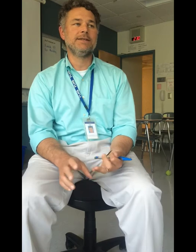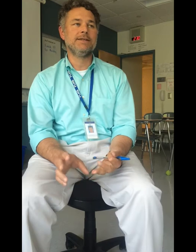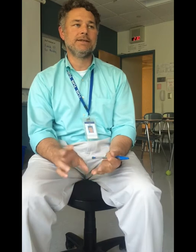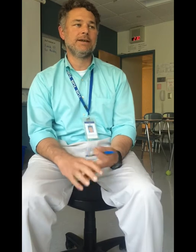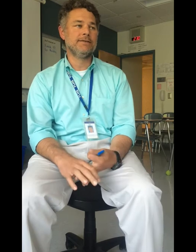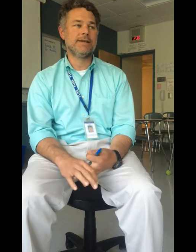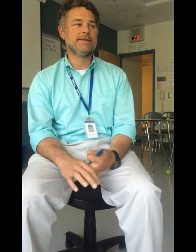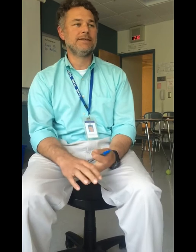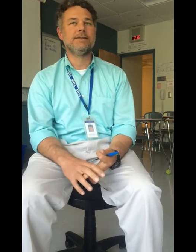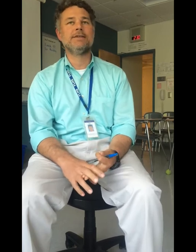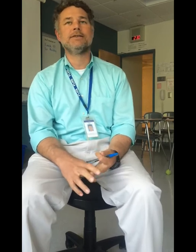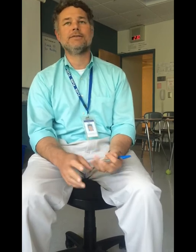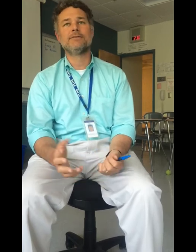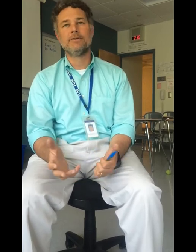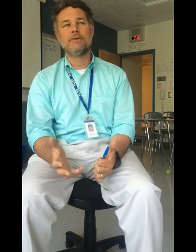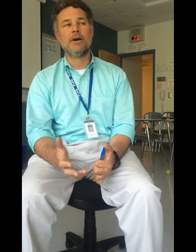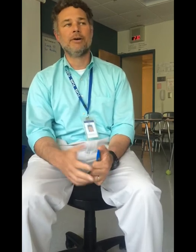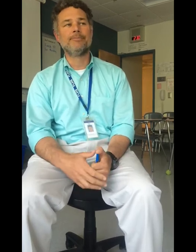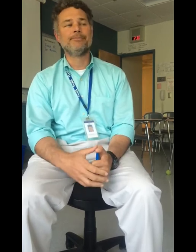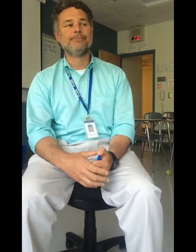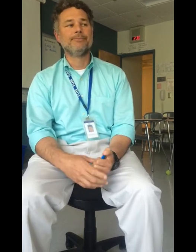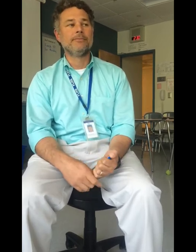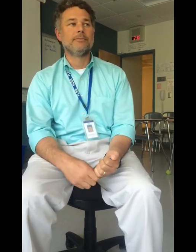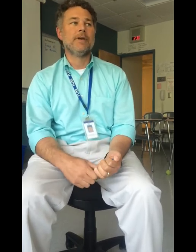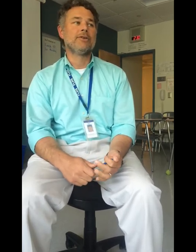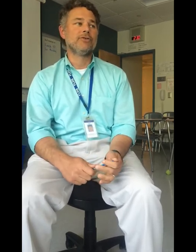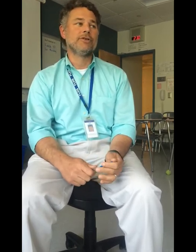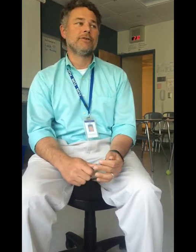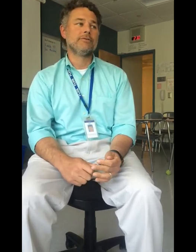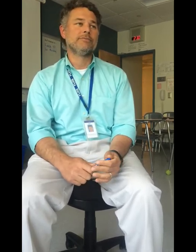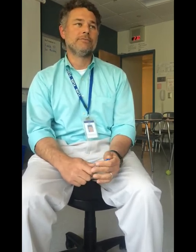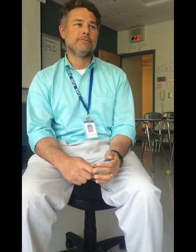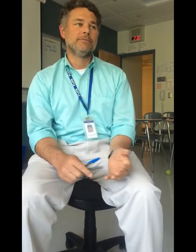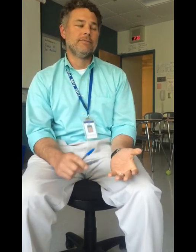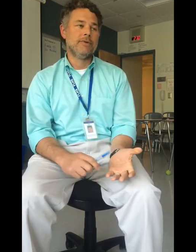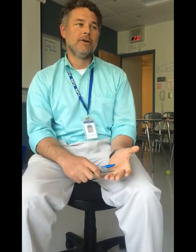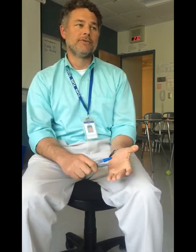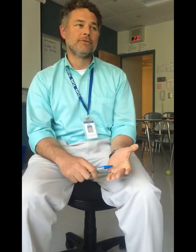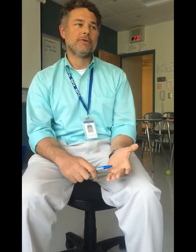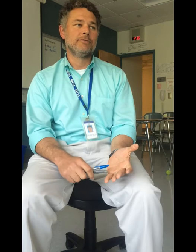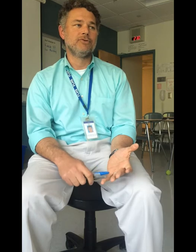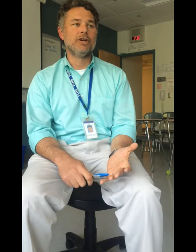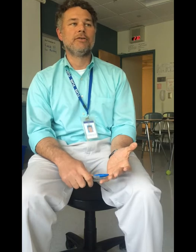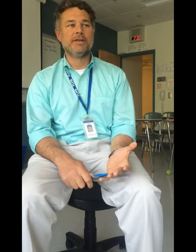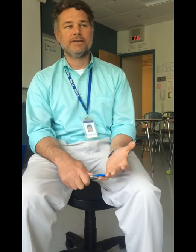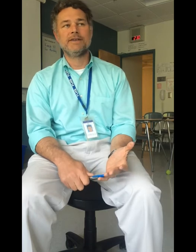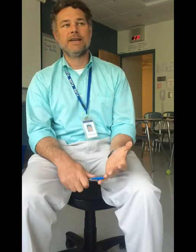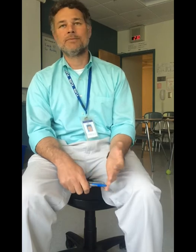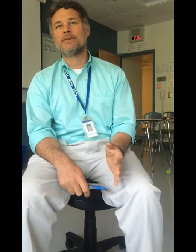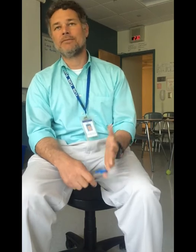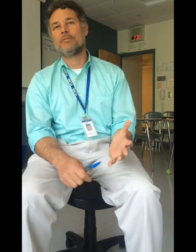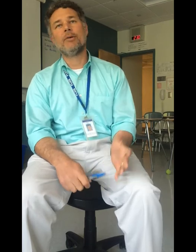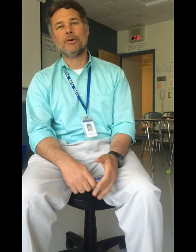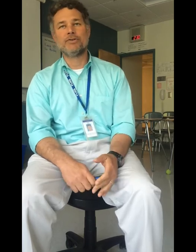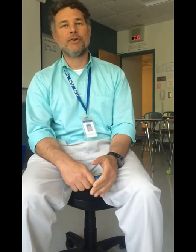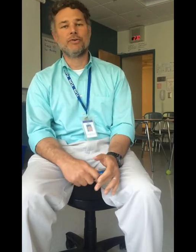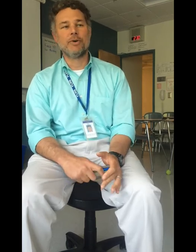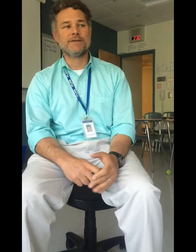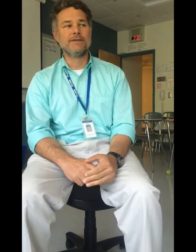and SAT and actually also the GRE exams and a bunch of other ones.